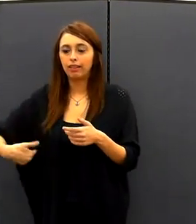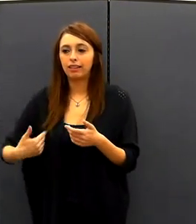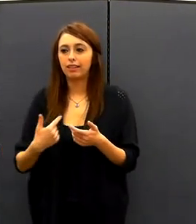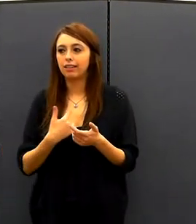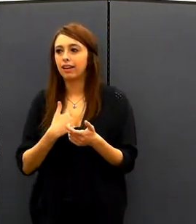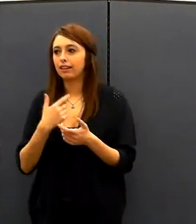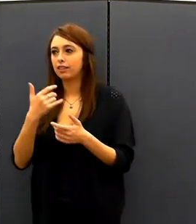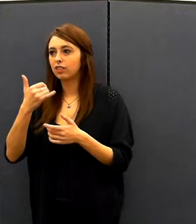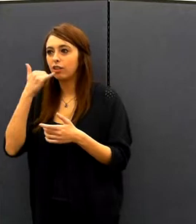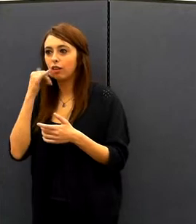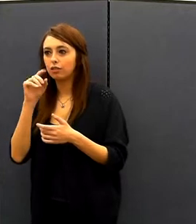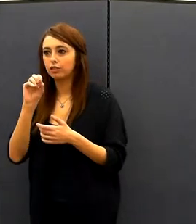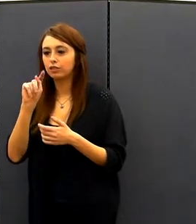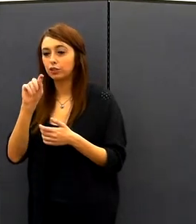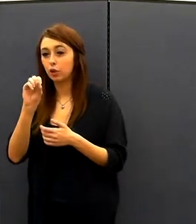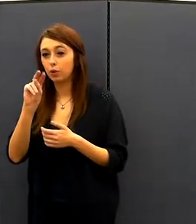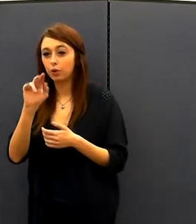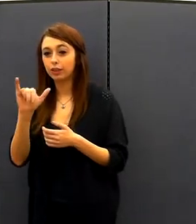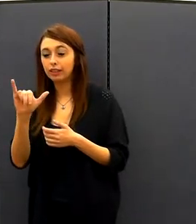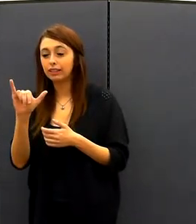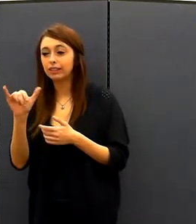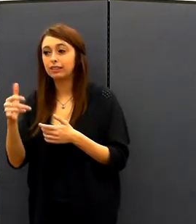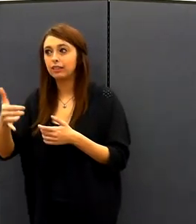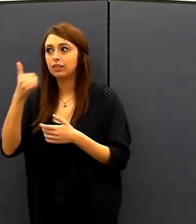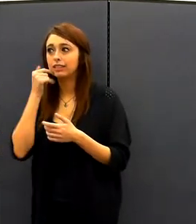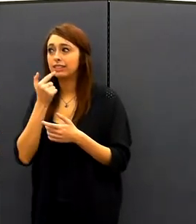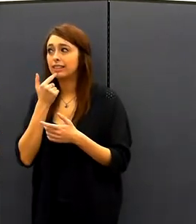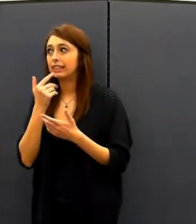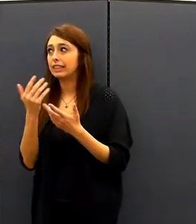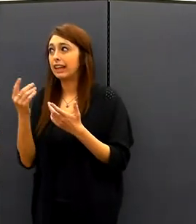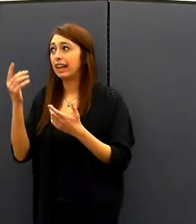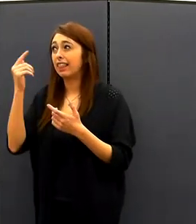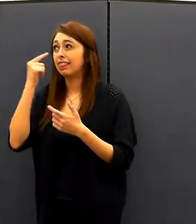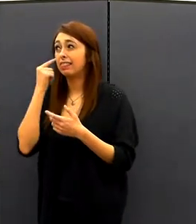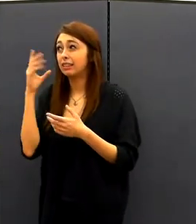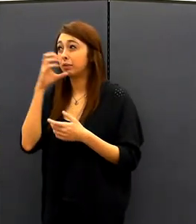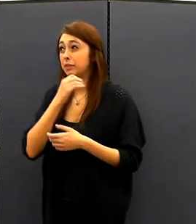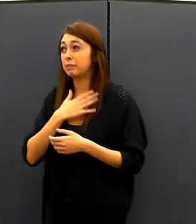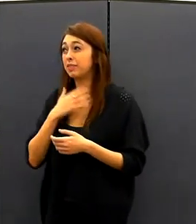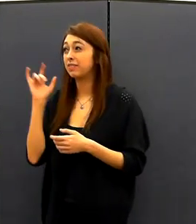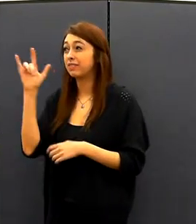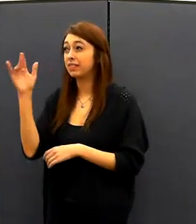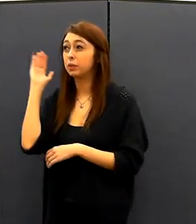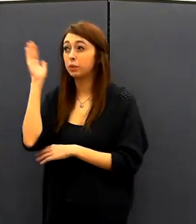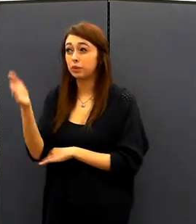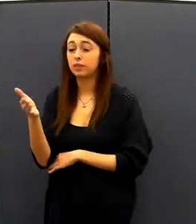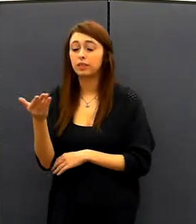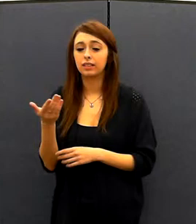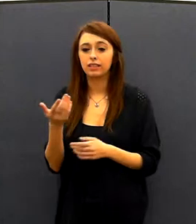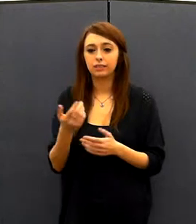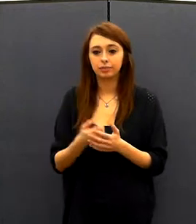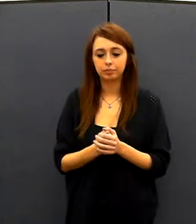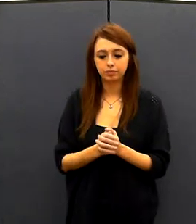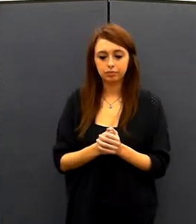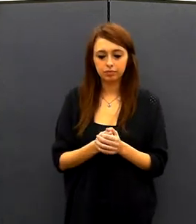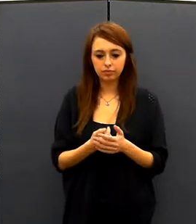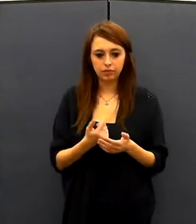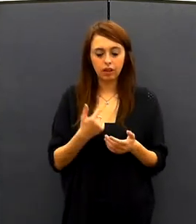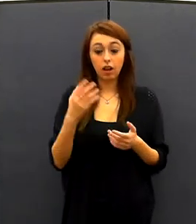flight. I go through airport security you know I didn't know about the eight ounces. So I had like a